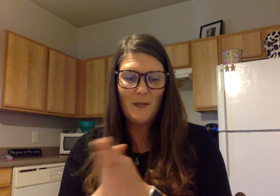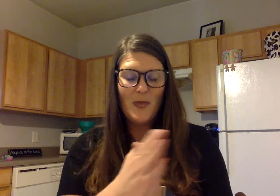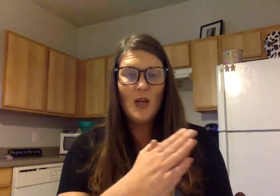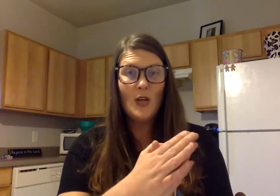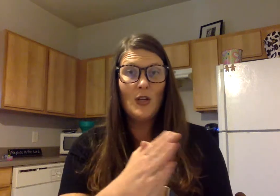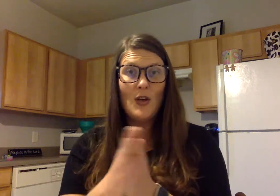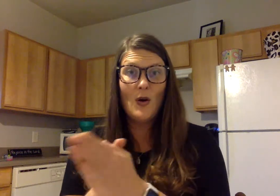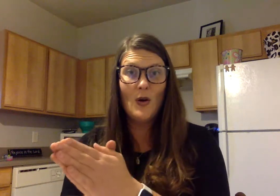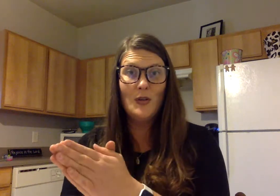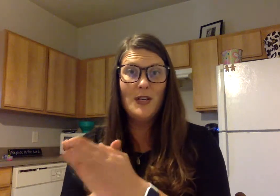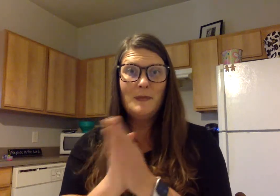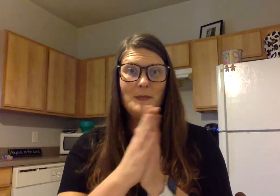t, yawn,